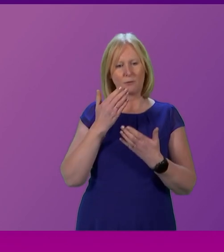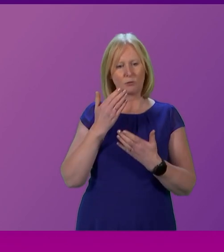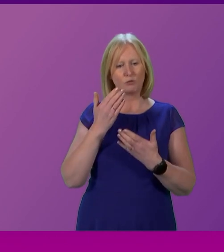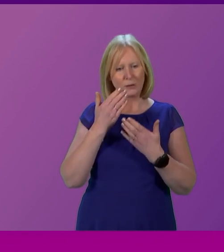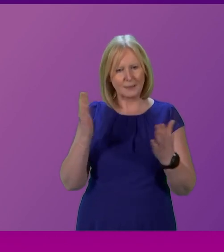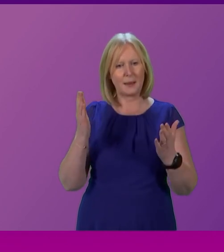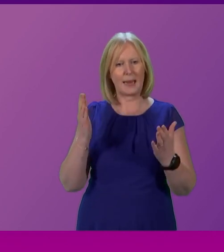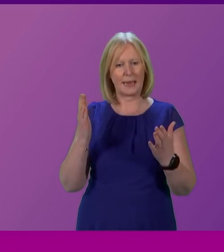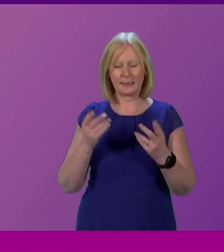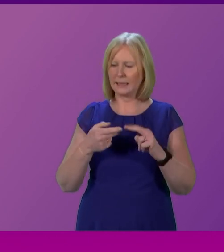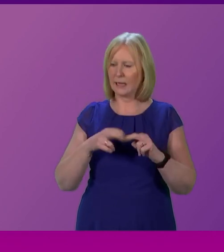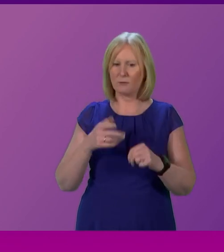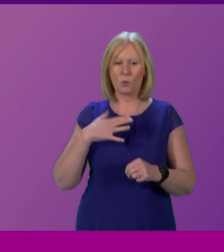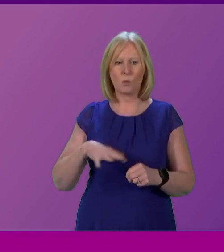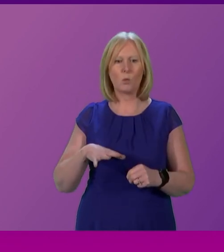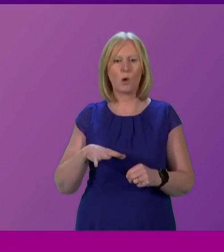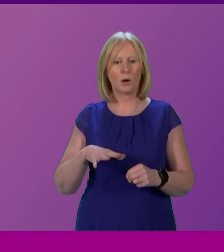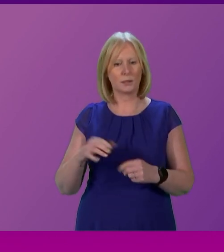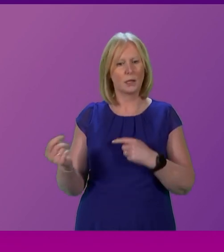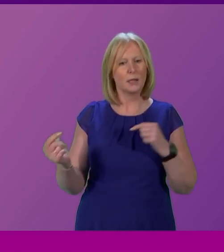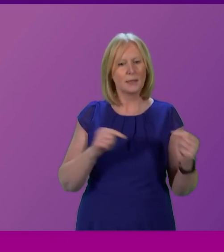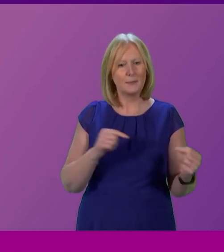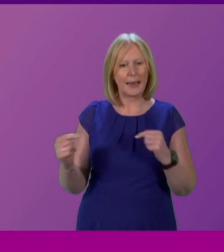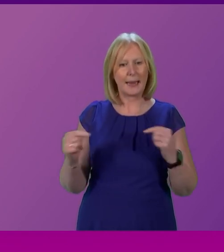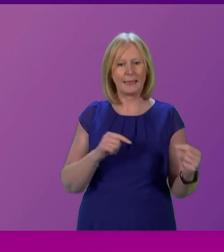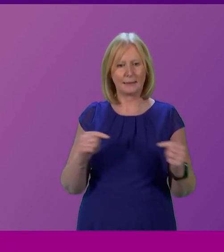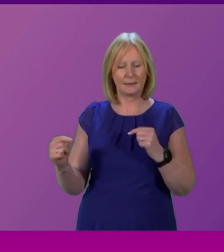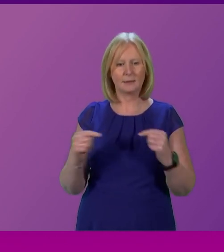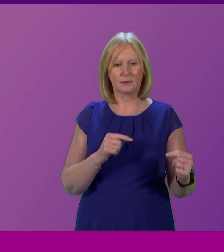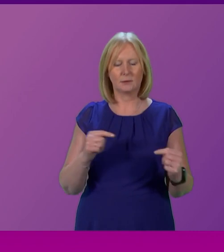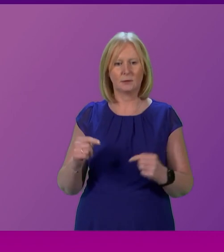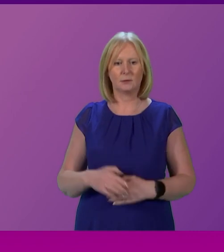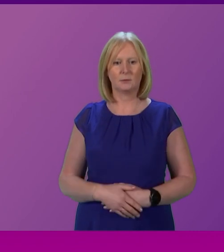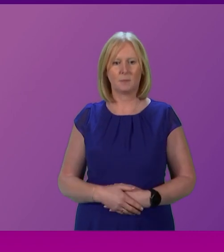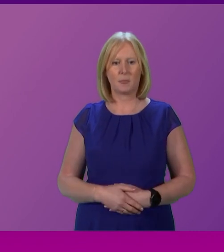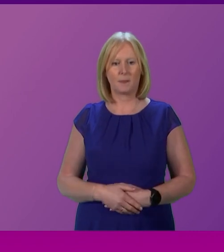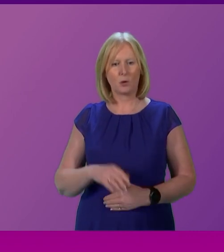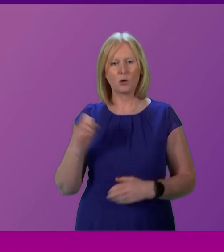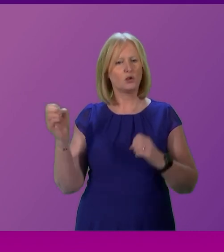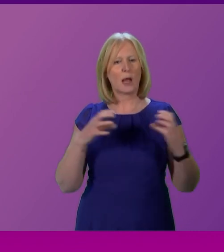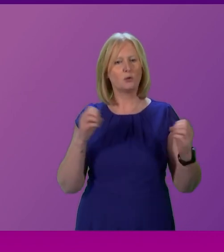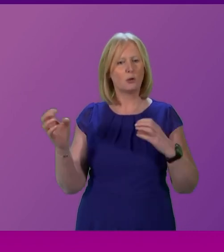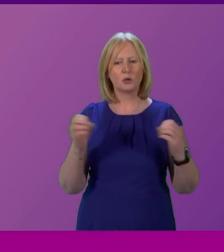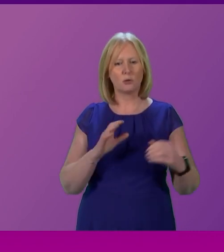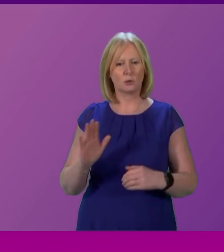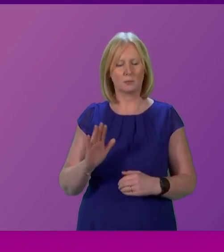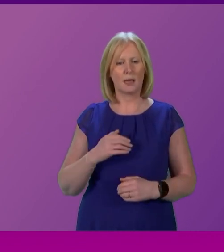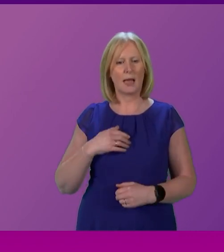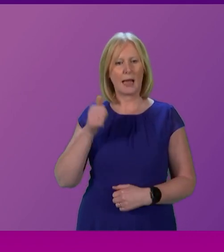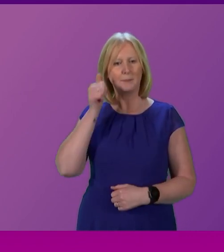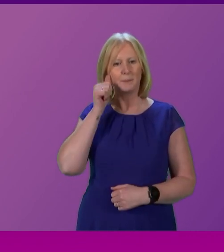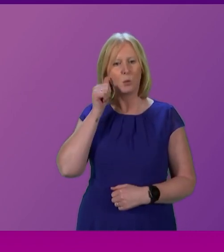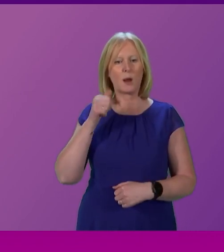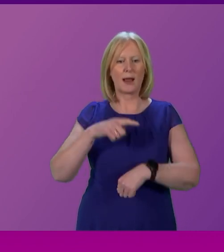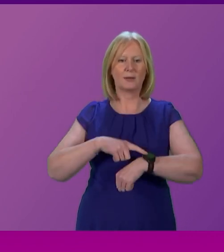to conduct debates the way that people seem to indicate they wanted debates to be conducted rather than shouting matches. I am desperately conscious of time.